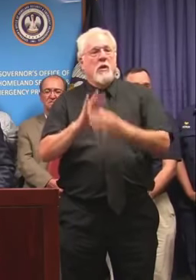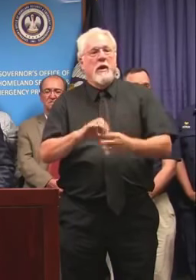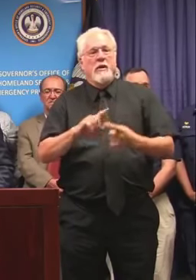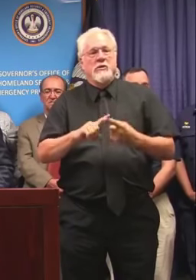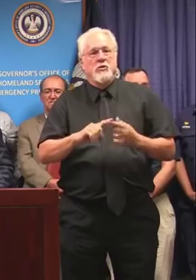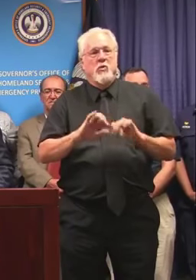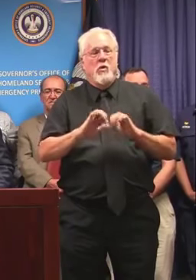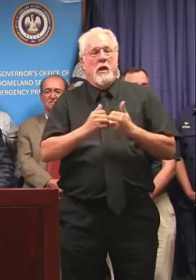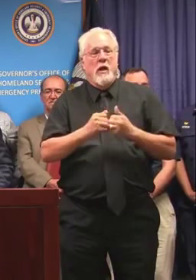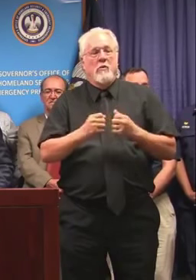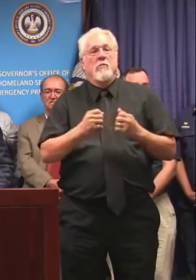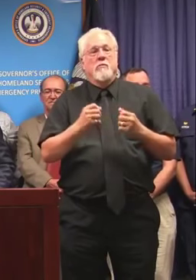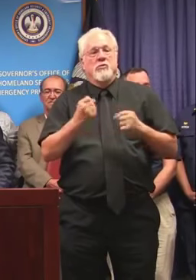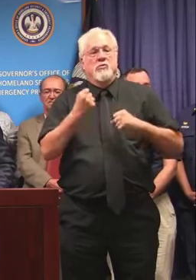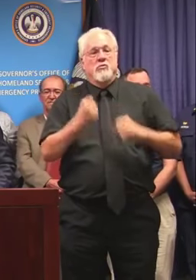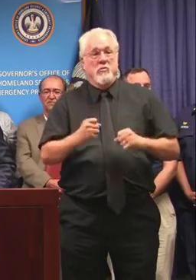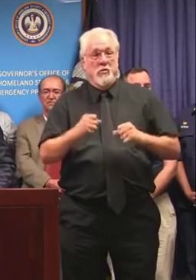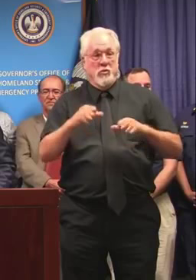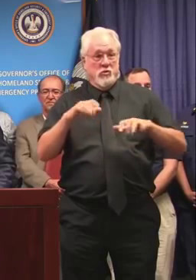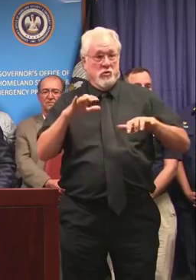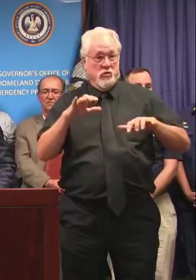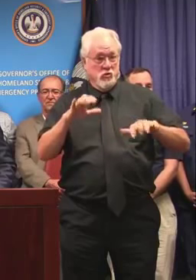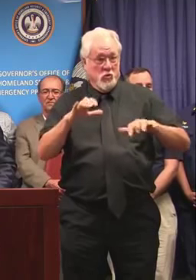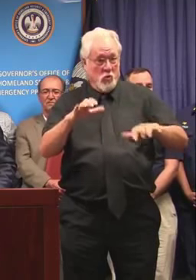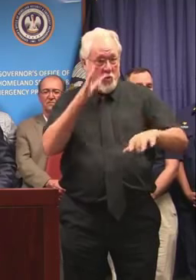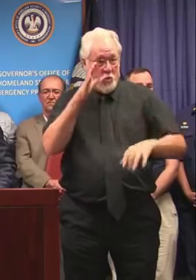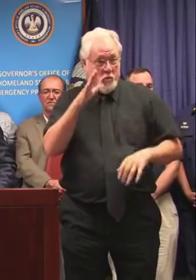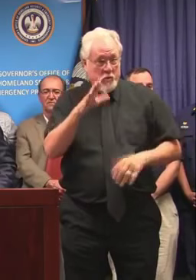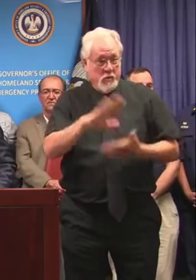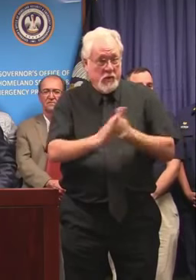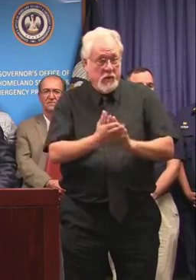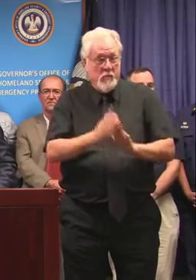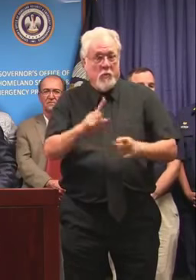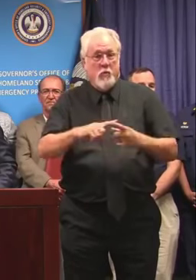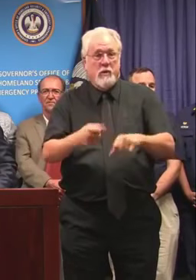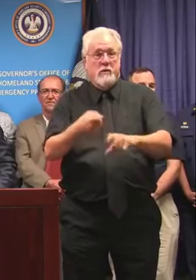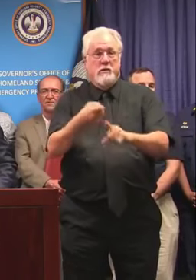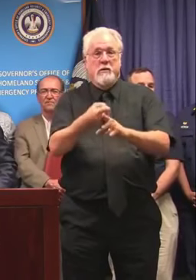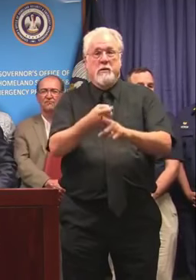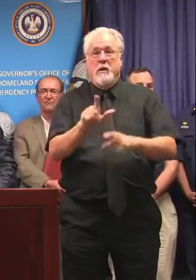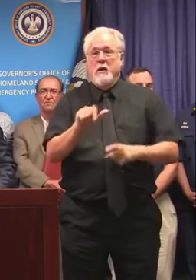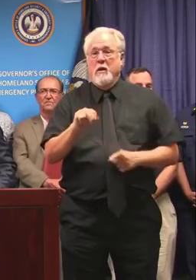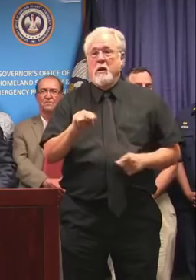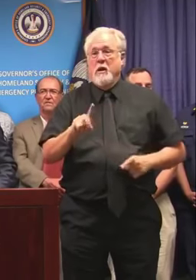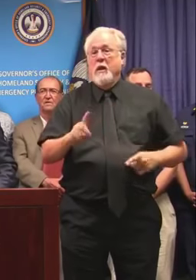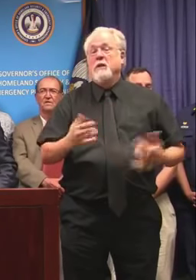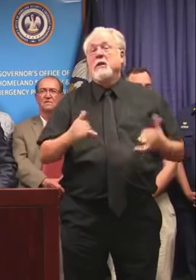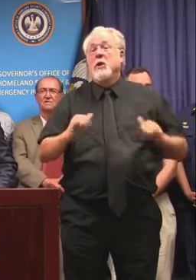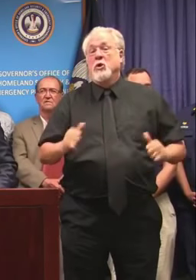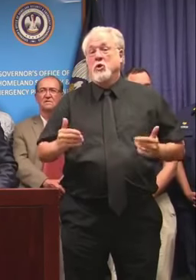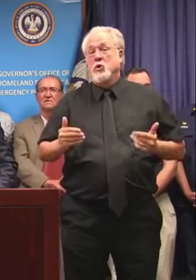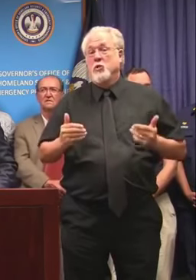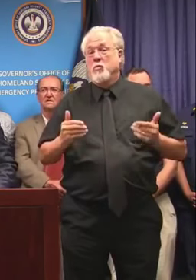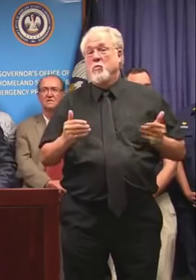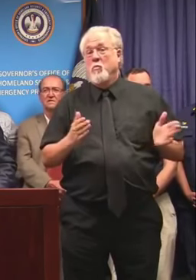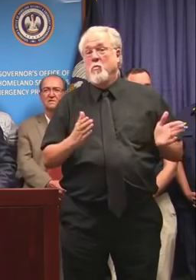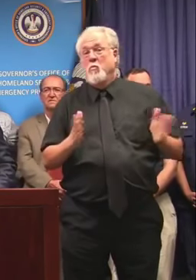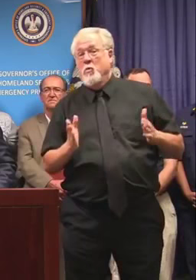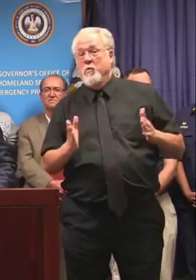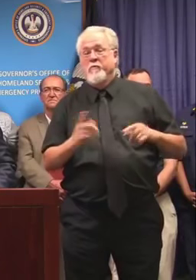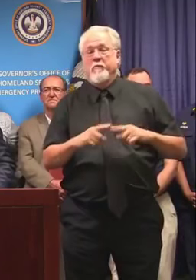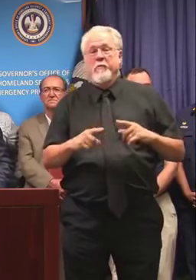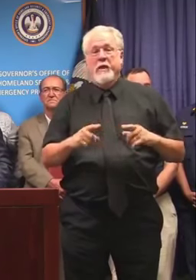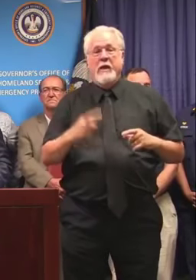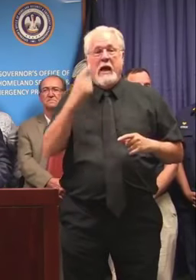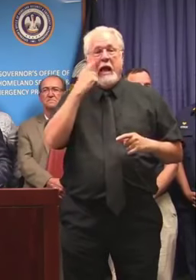the intensity of the storm once it makes landfall. It could still move, but we're being told now that